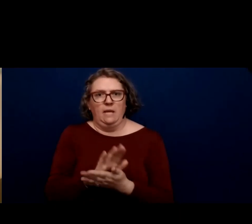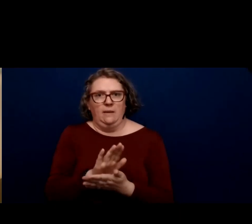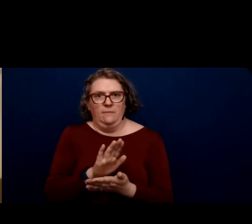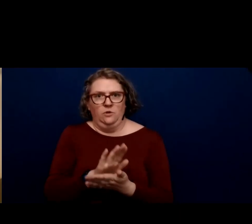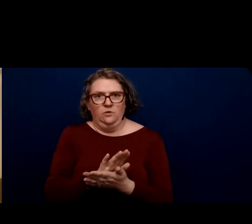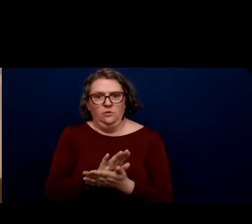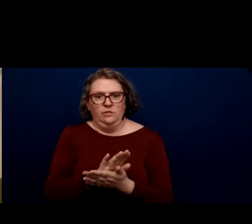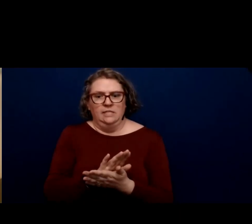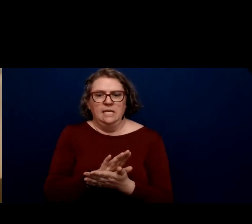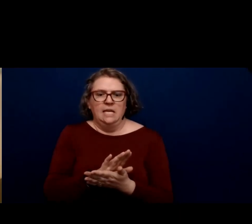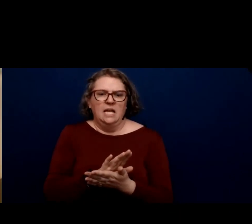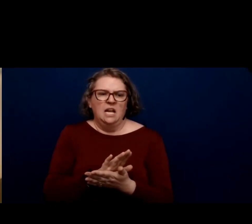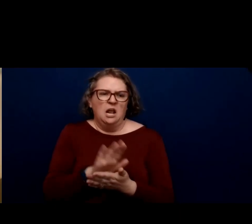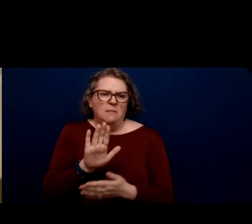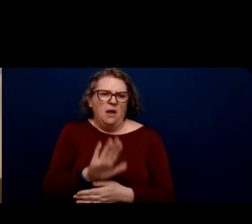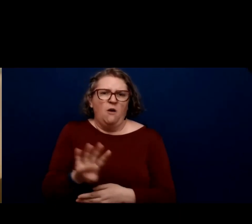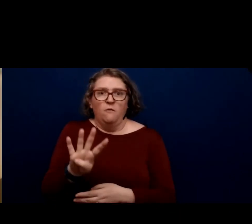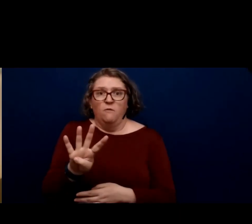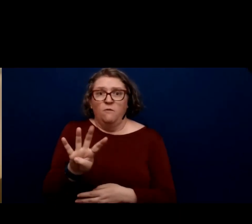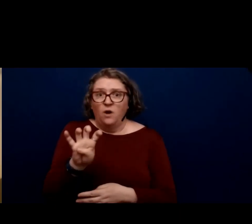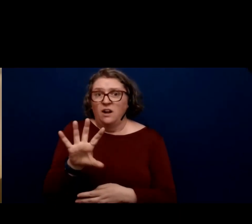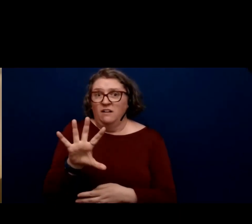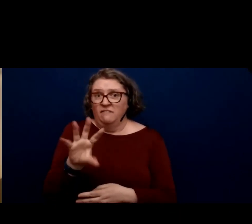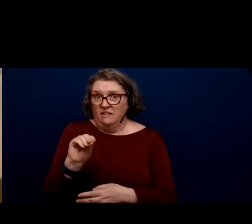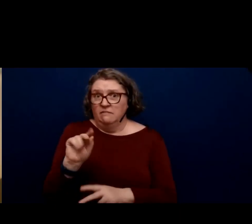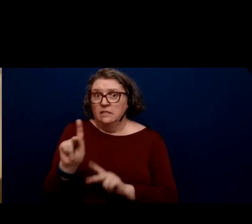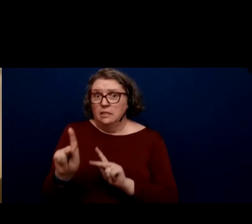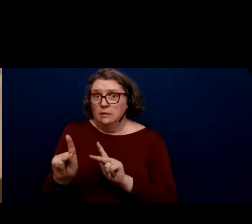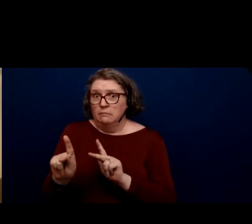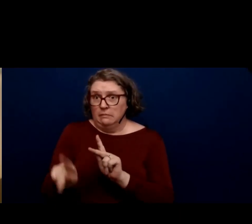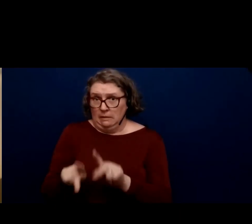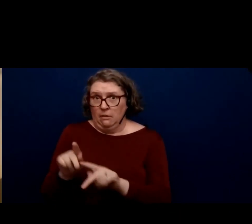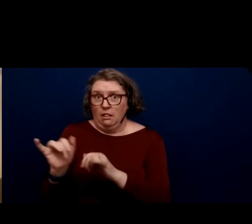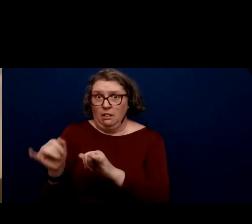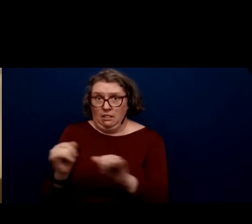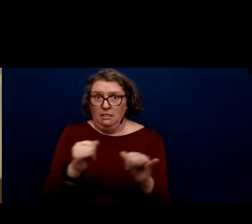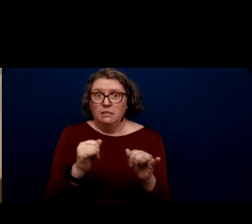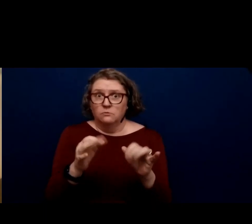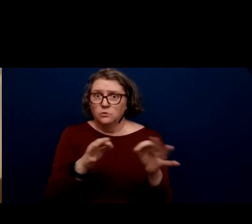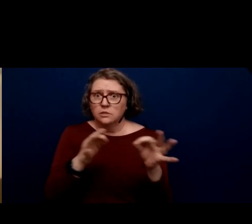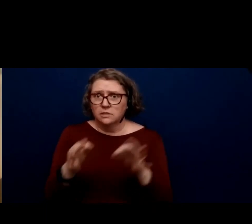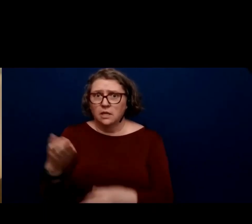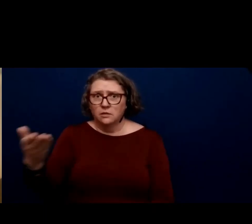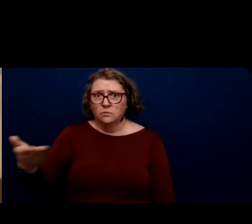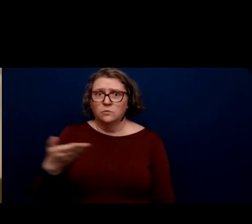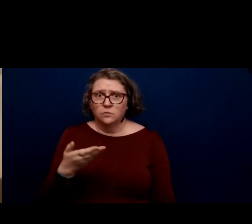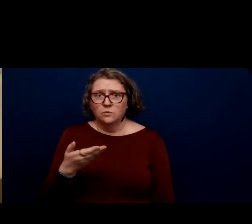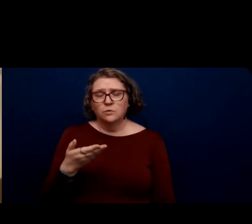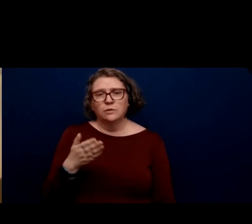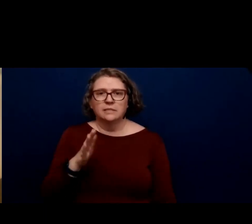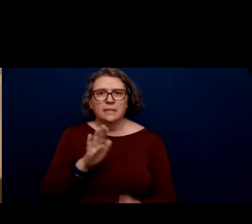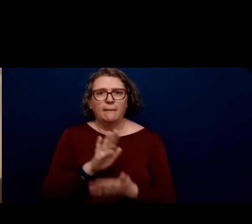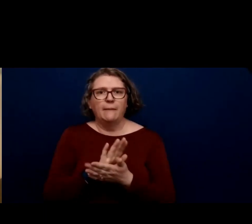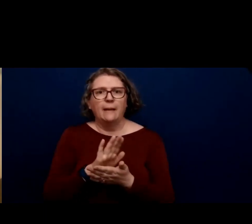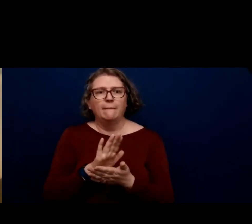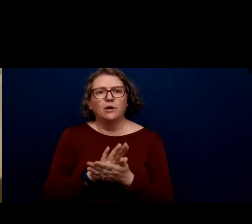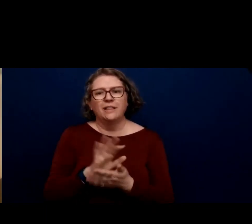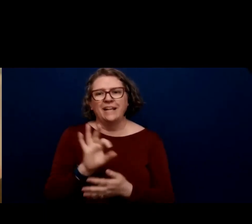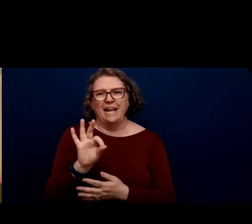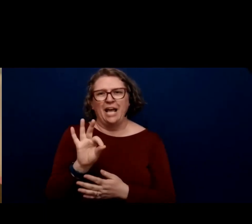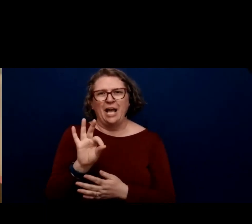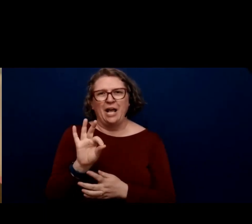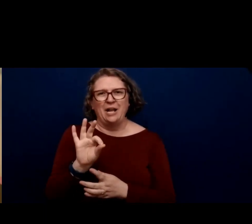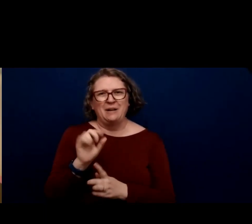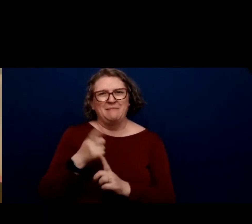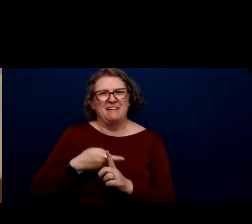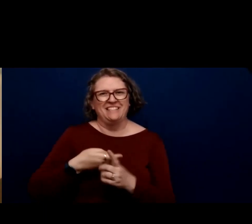450 persons who decided to do so. You know, it's a paper that was nine months old. We already